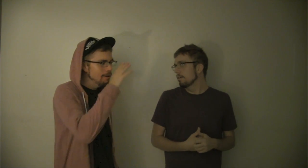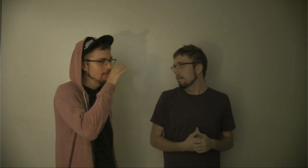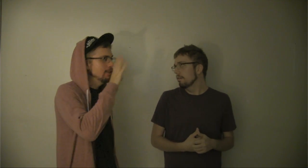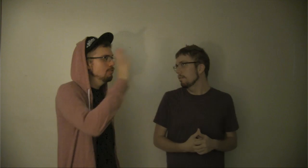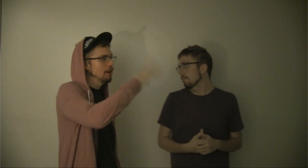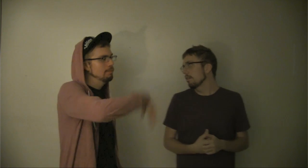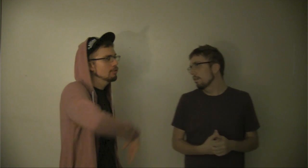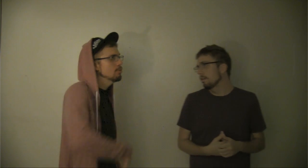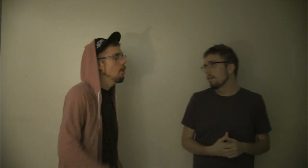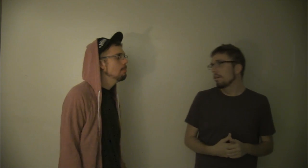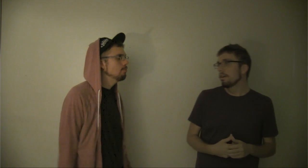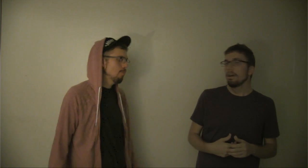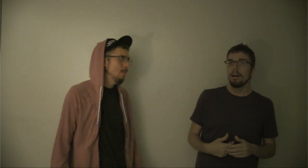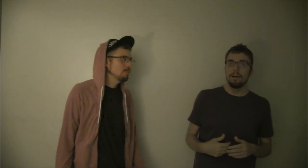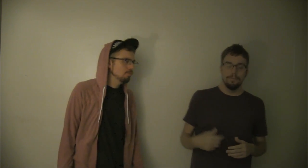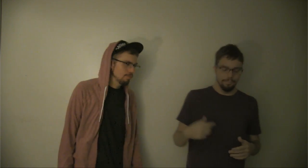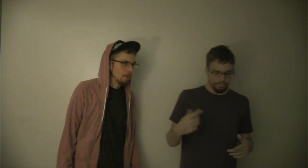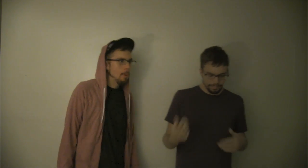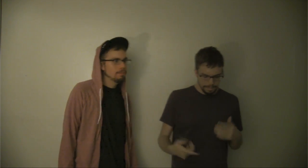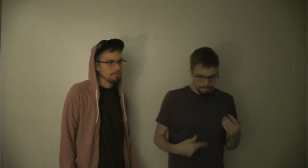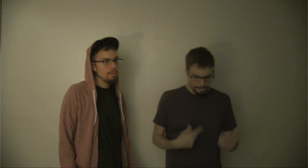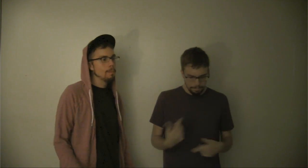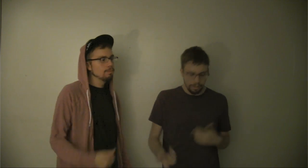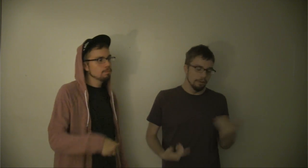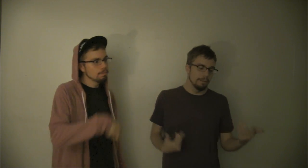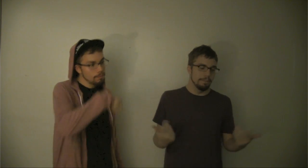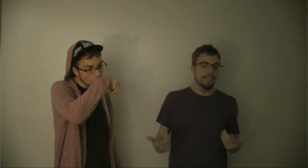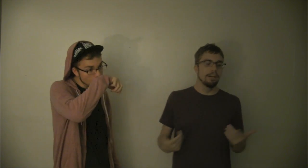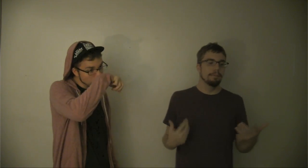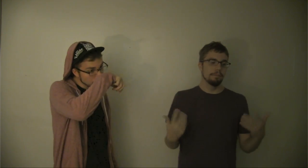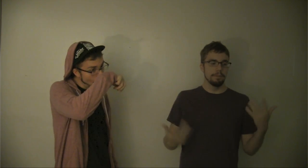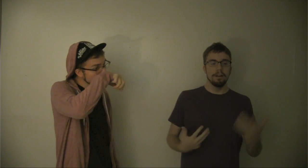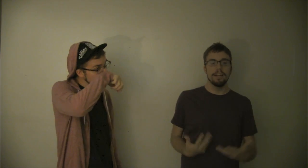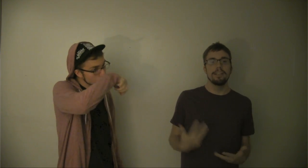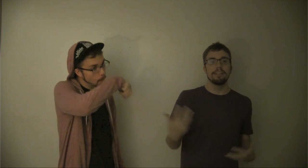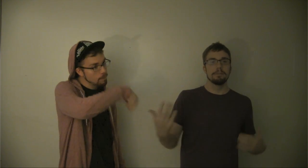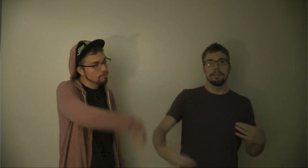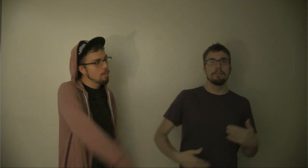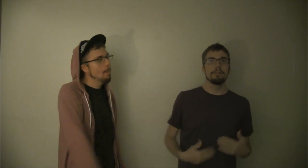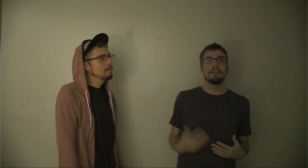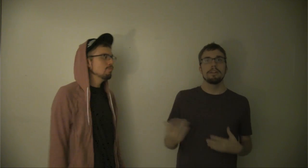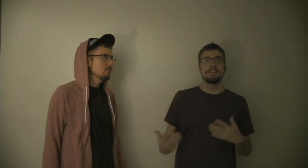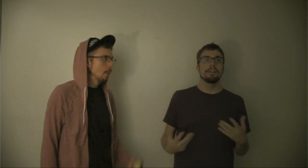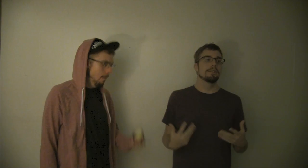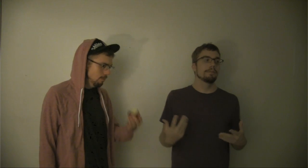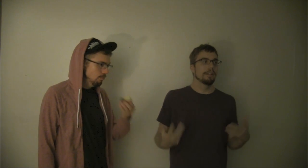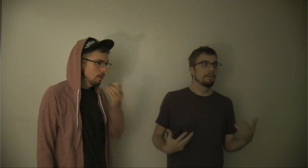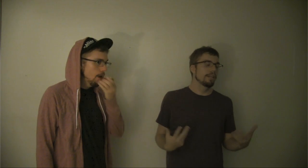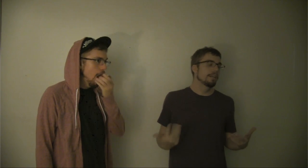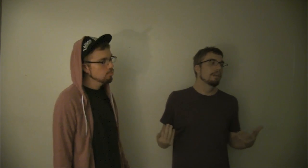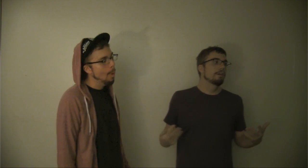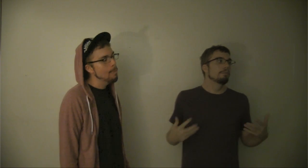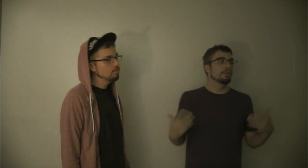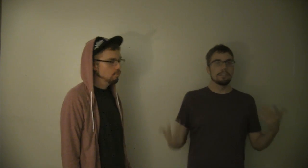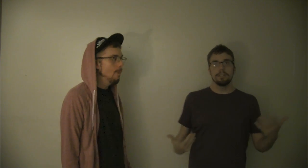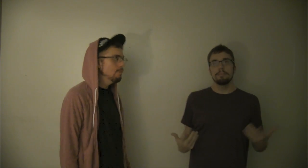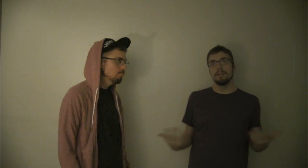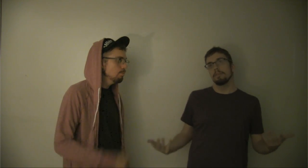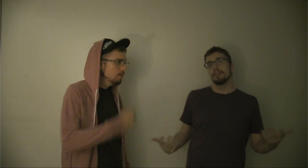No, you're fine. You're cool. Um, but like we're going be meeting up and we're going to writing ideas and we're going to throwing them out at DJs and like really, we're just going to make what